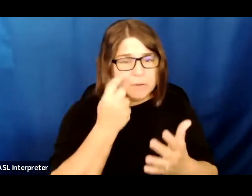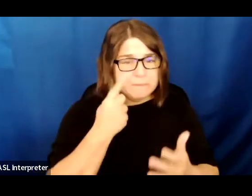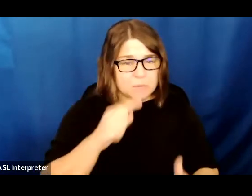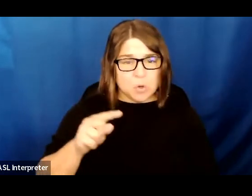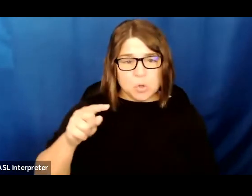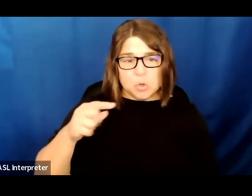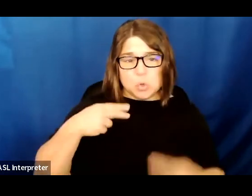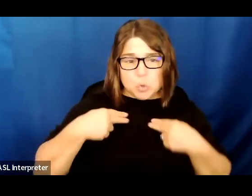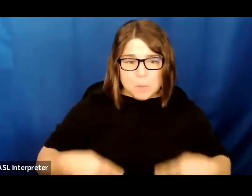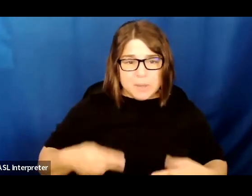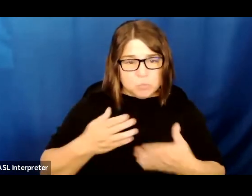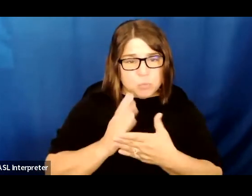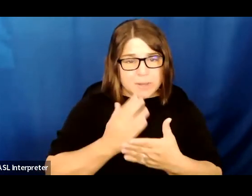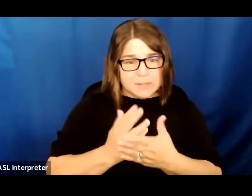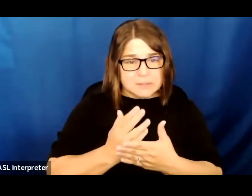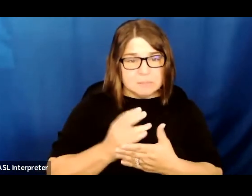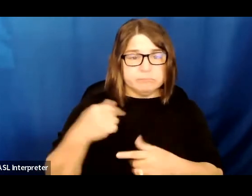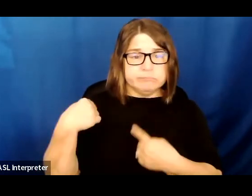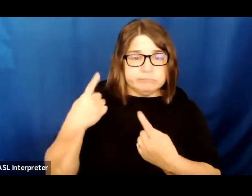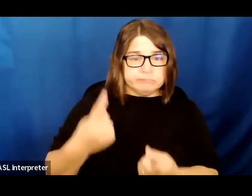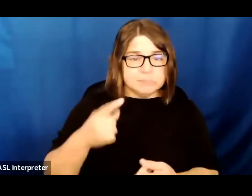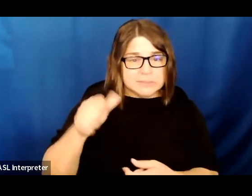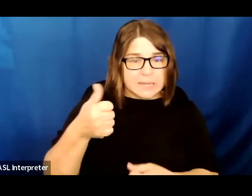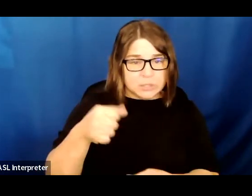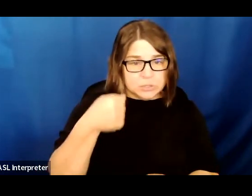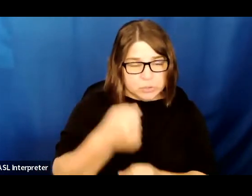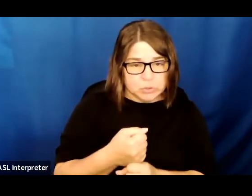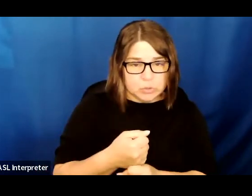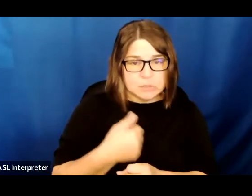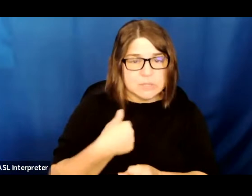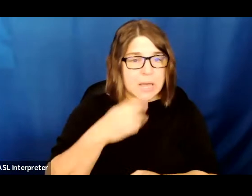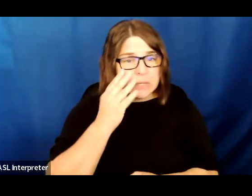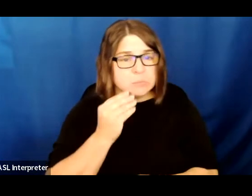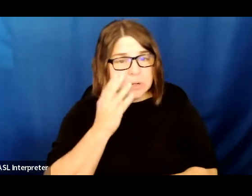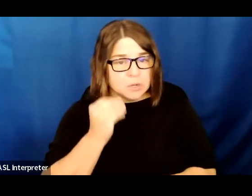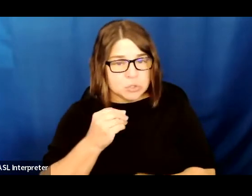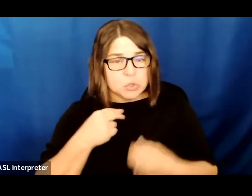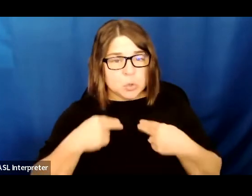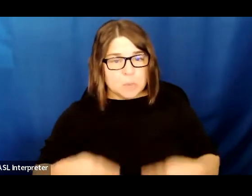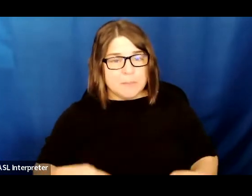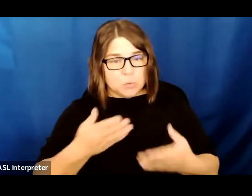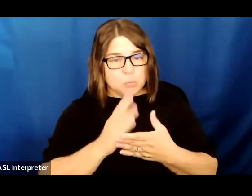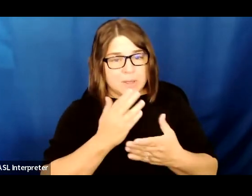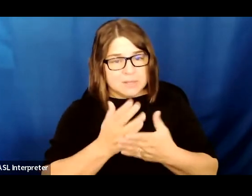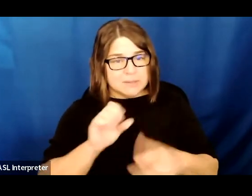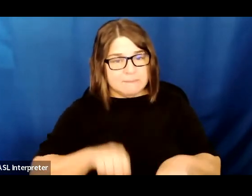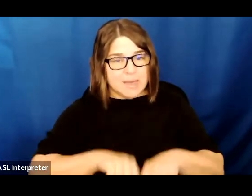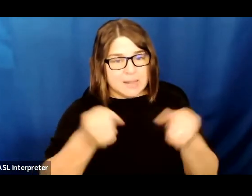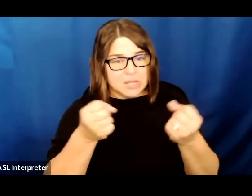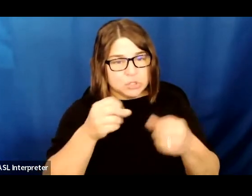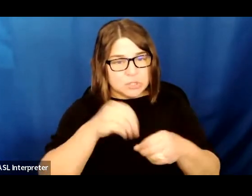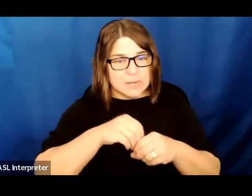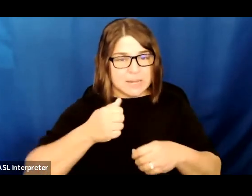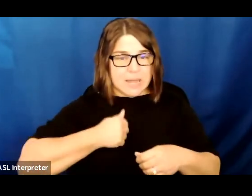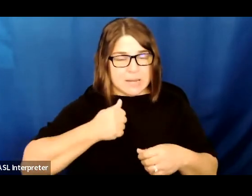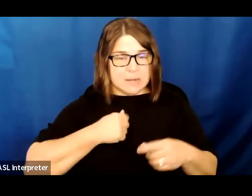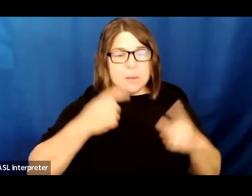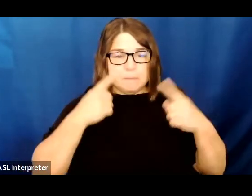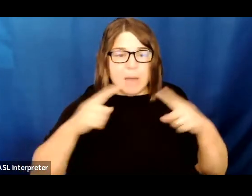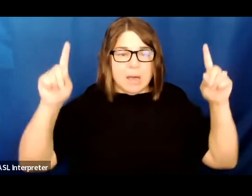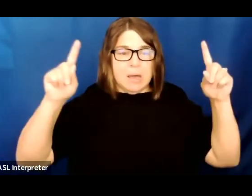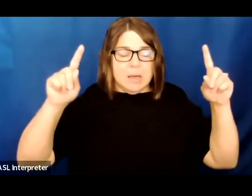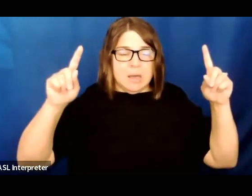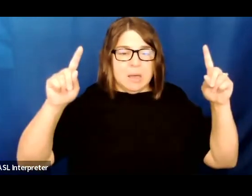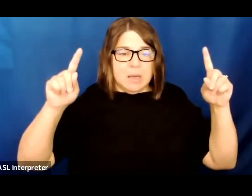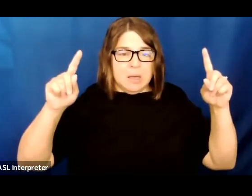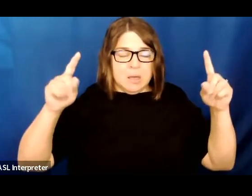Ten years have passed since I experienced human rights violations in Canada. And finally, we were